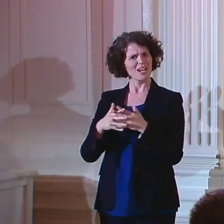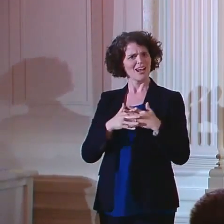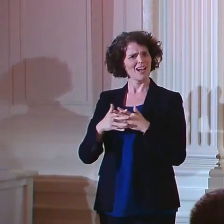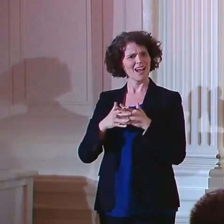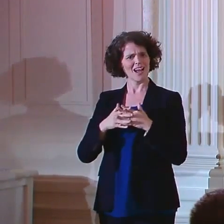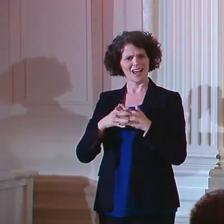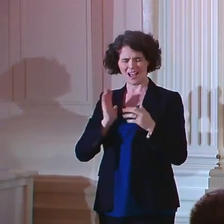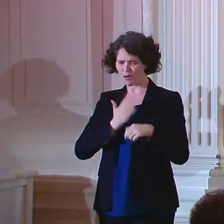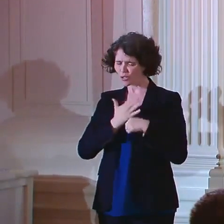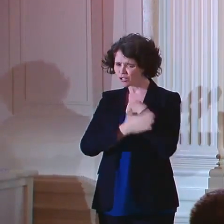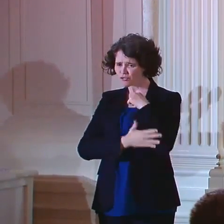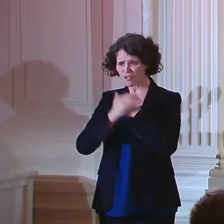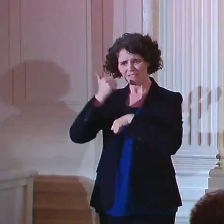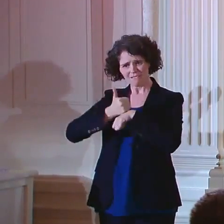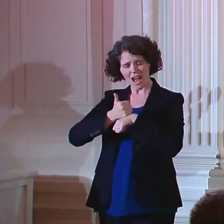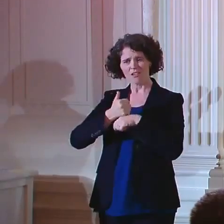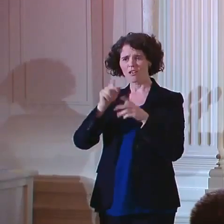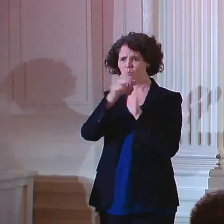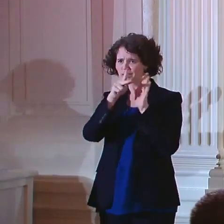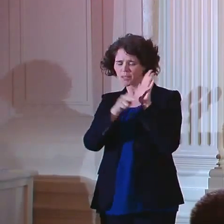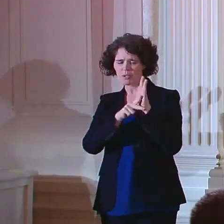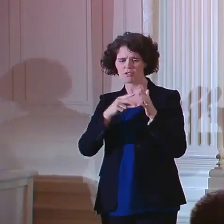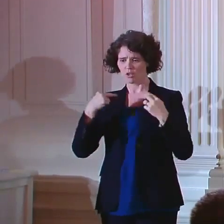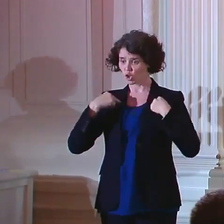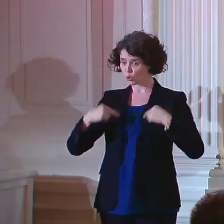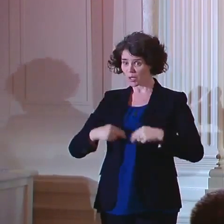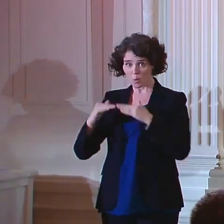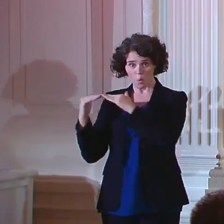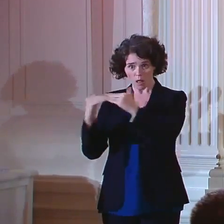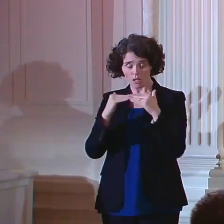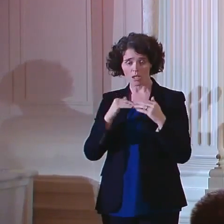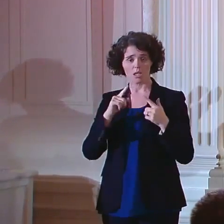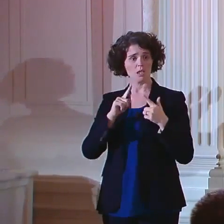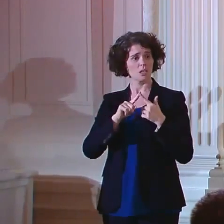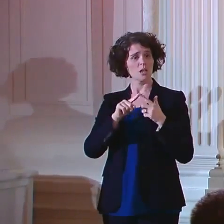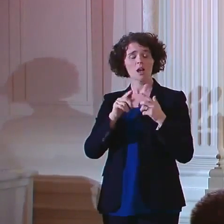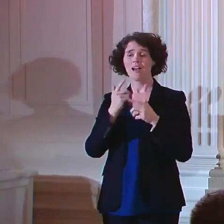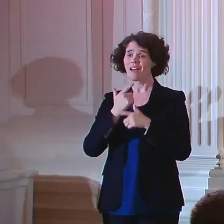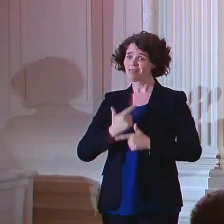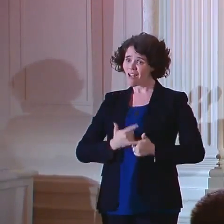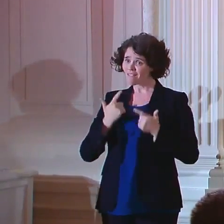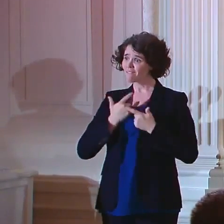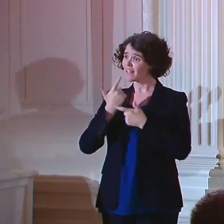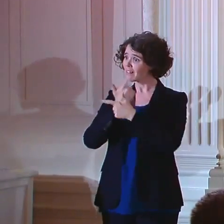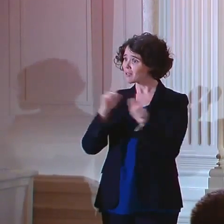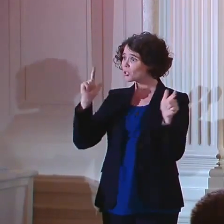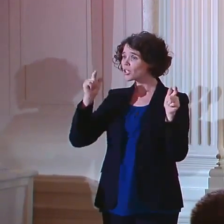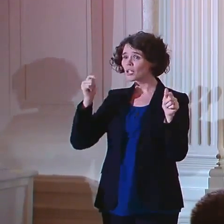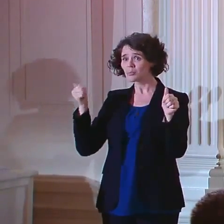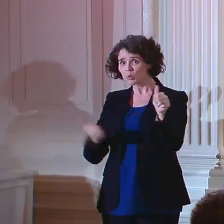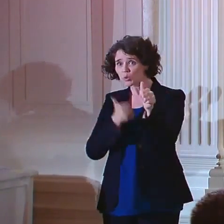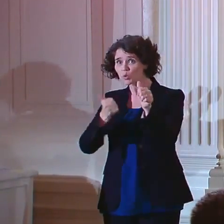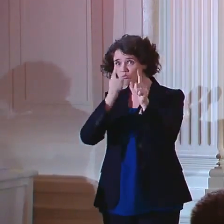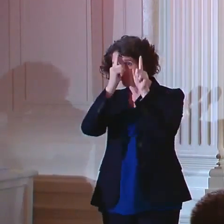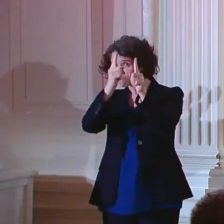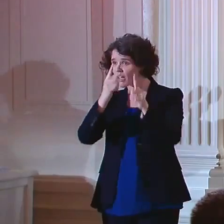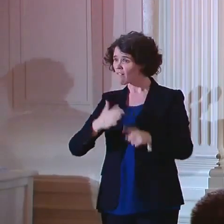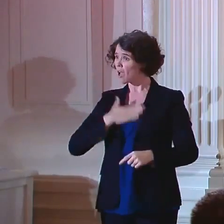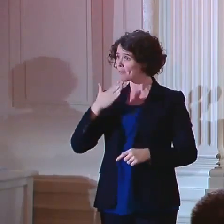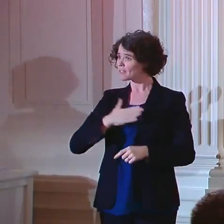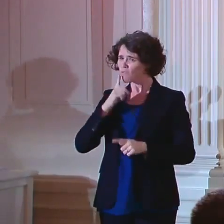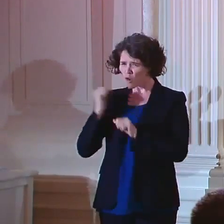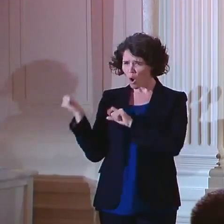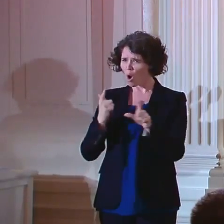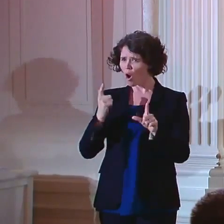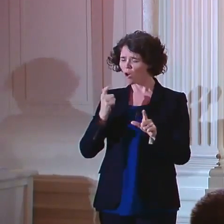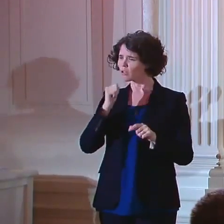principles of human equality, on the promise of life, liberty, and the pursuit of happiness for everybody, not just for